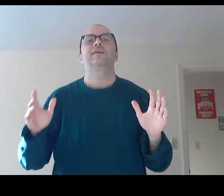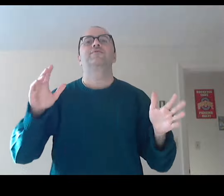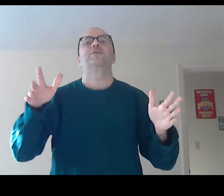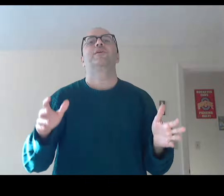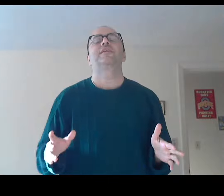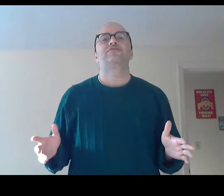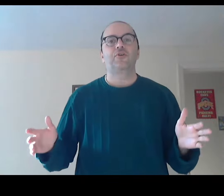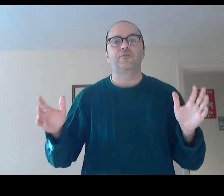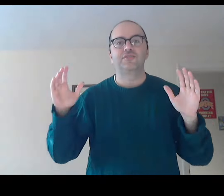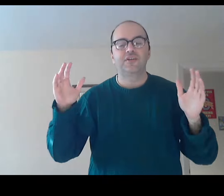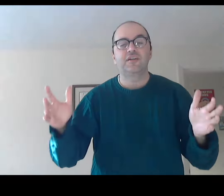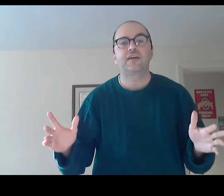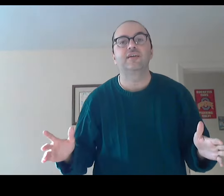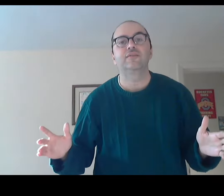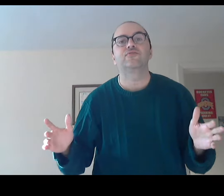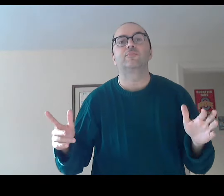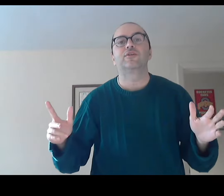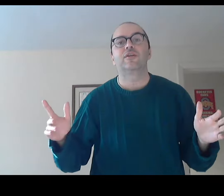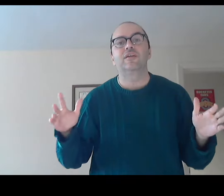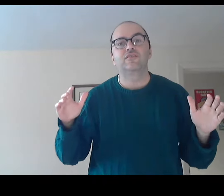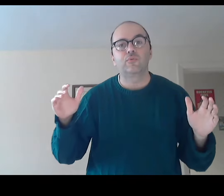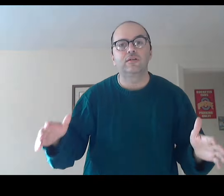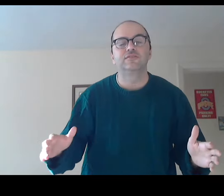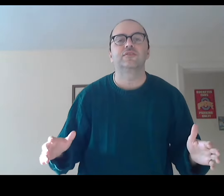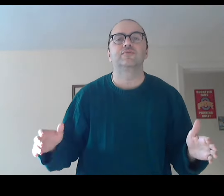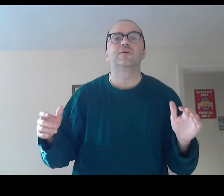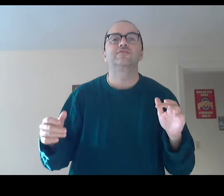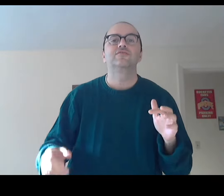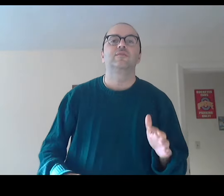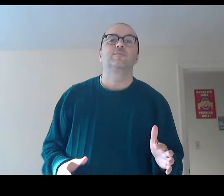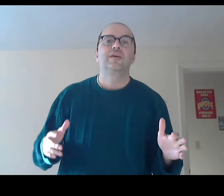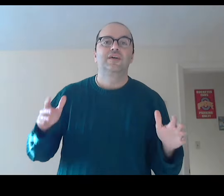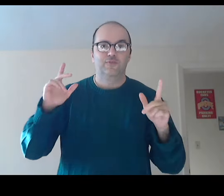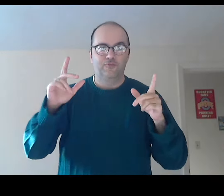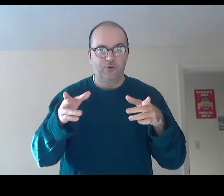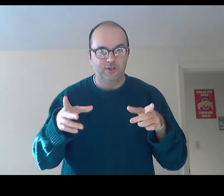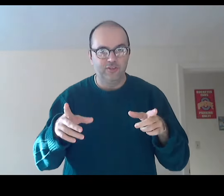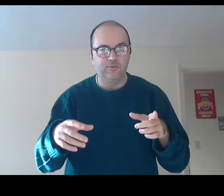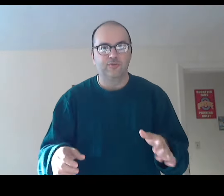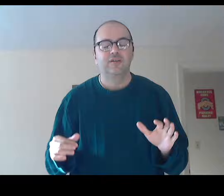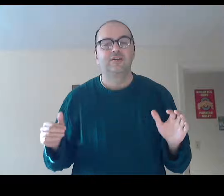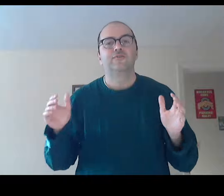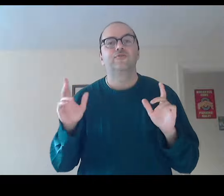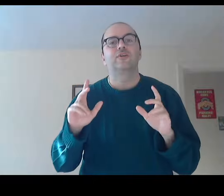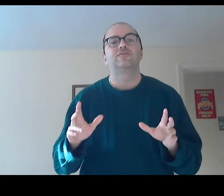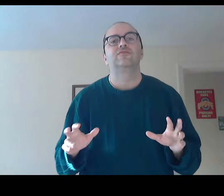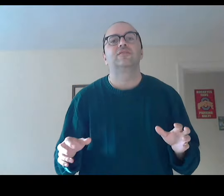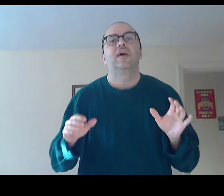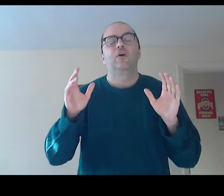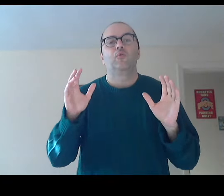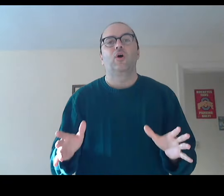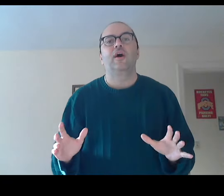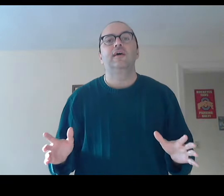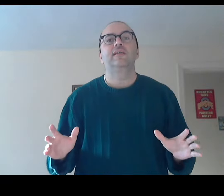Hi everybody, George here. I have some great words of wisdom for you. First, wise